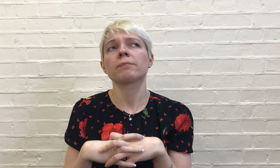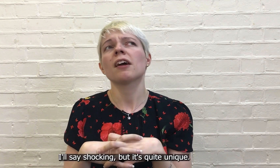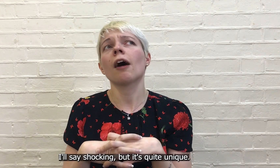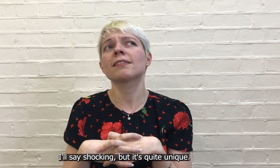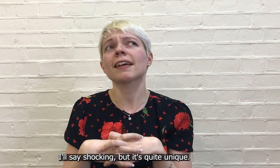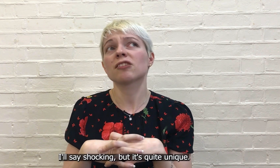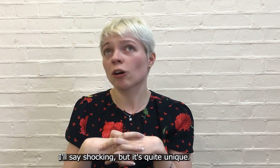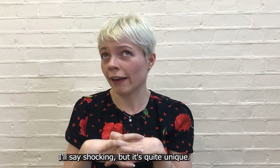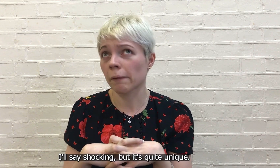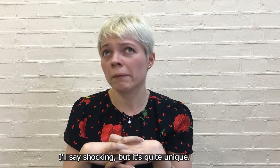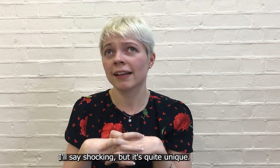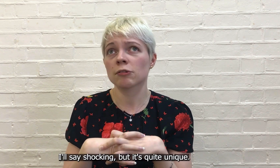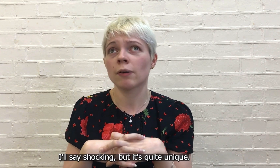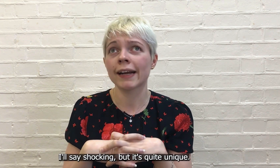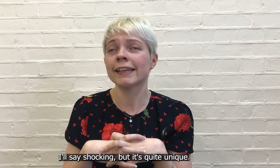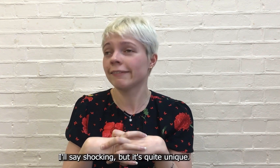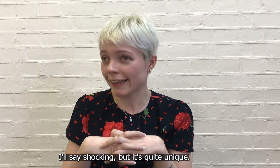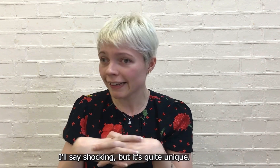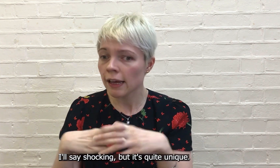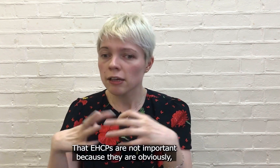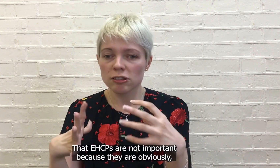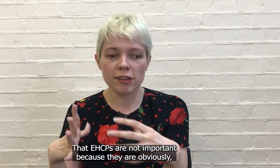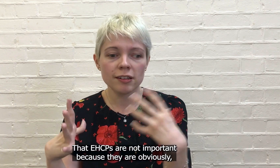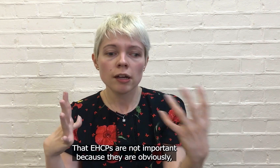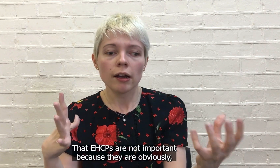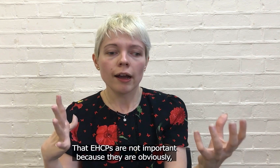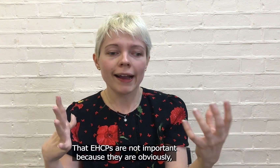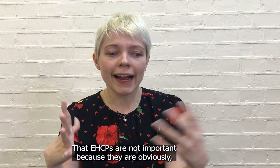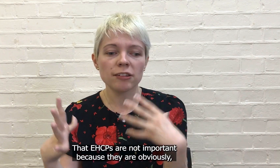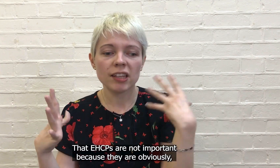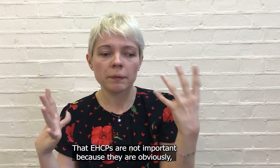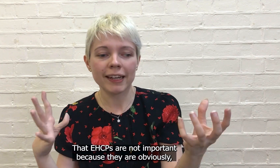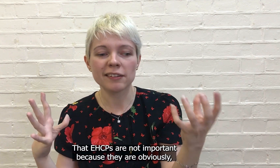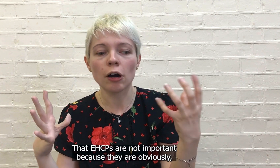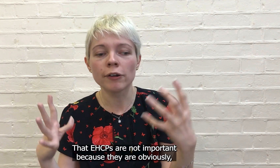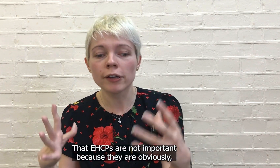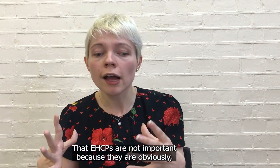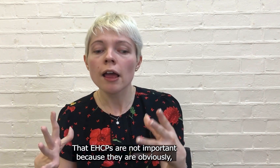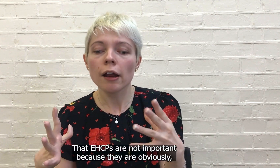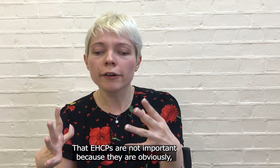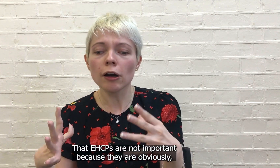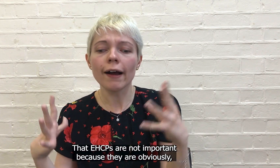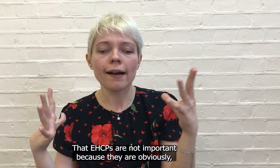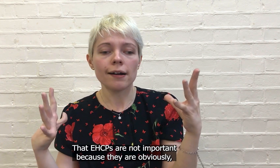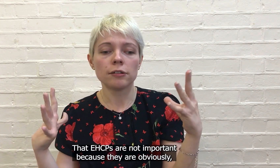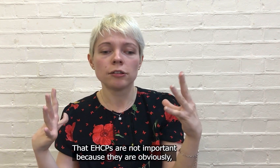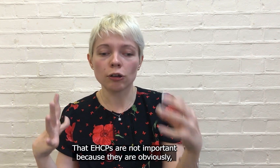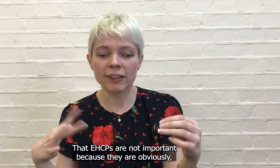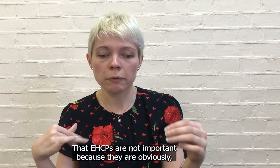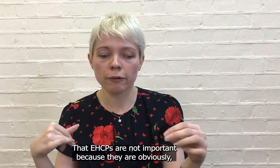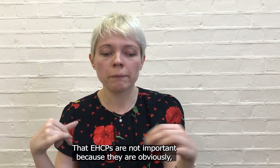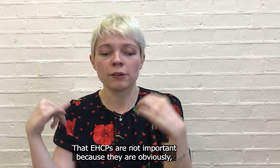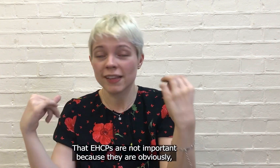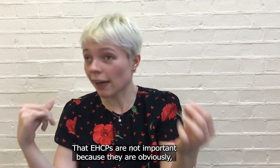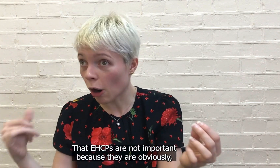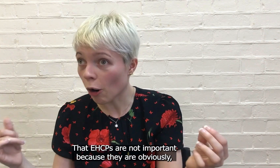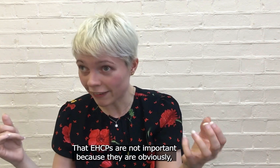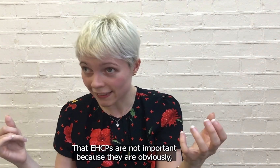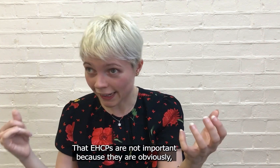I would say shocking but it's quite unique that ENCPs are not important because they are obviously